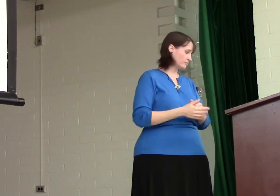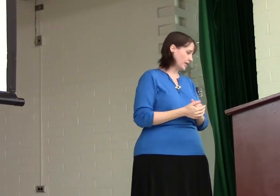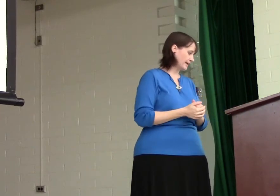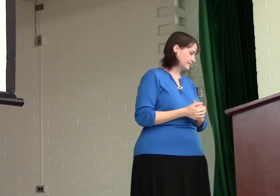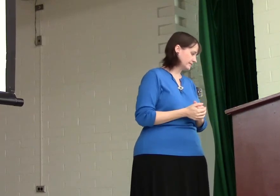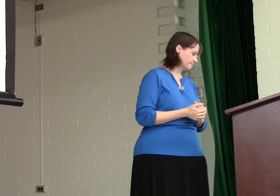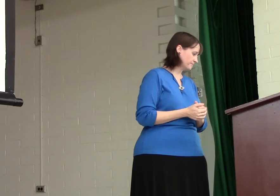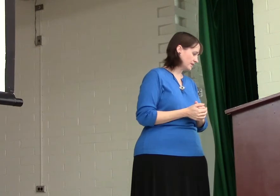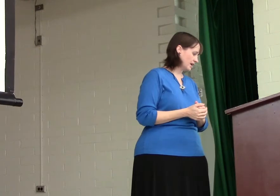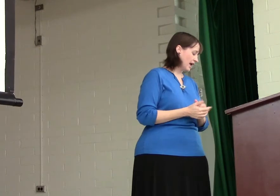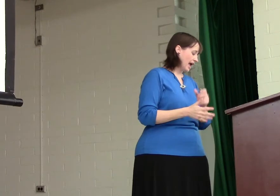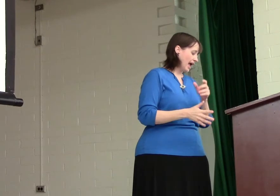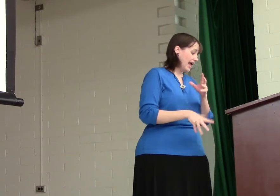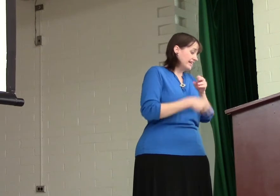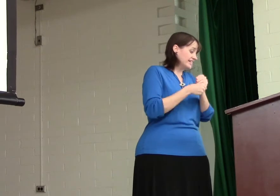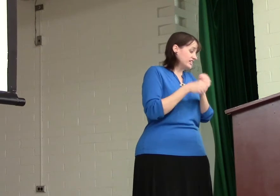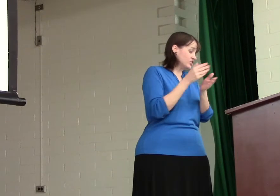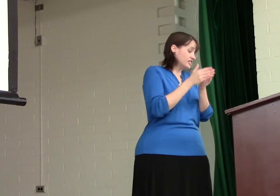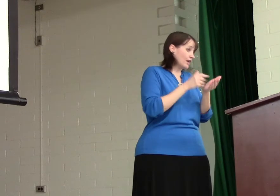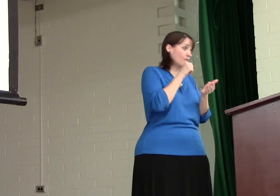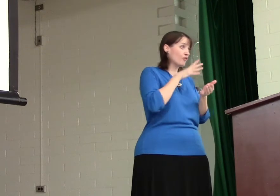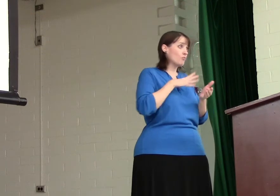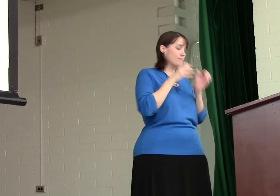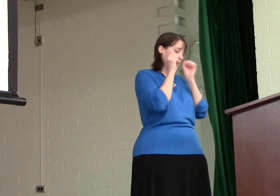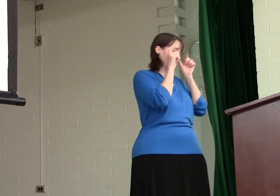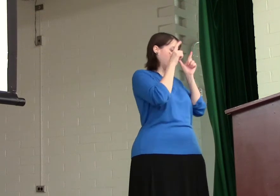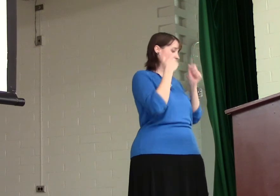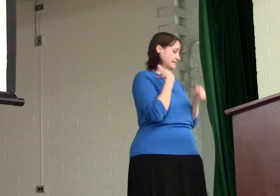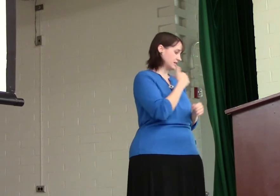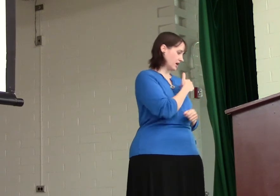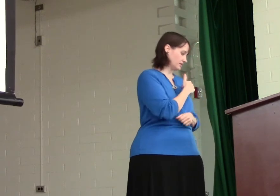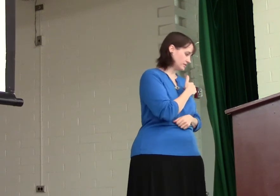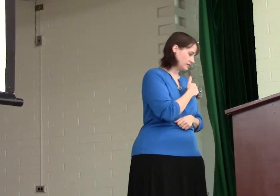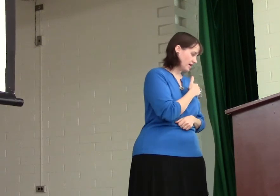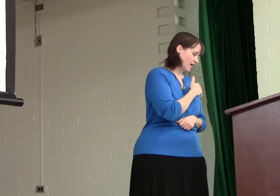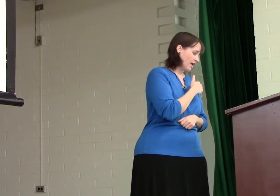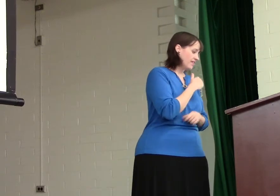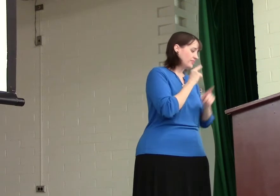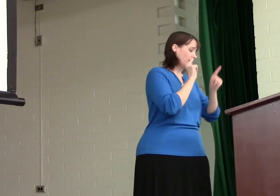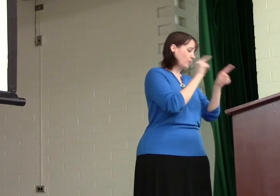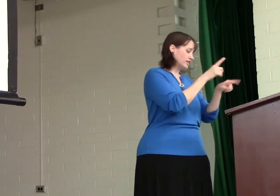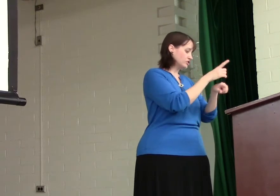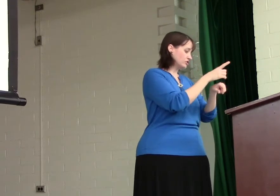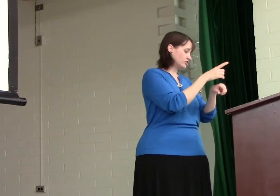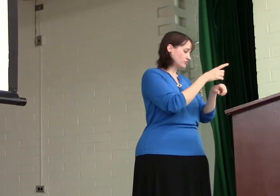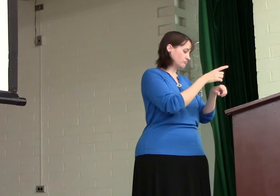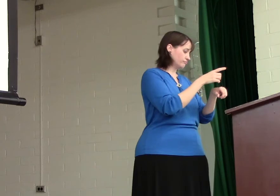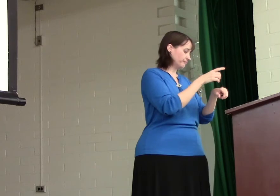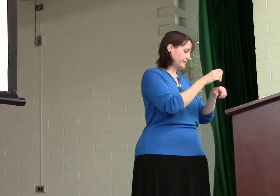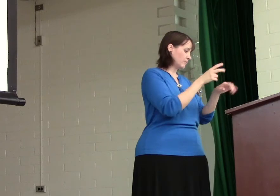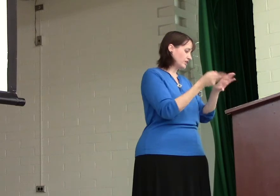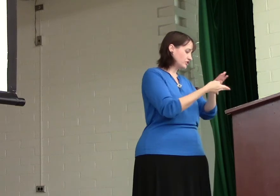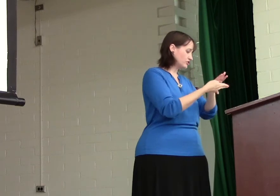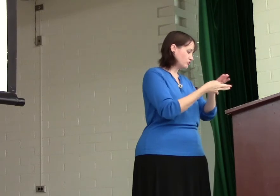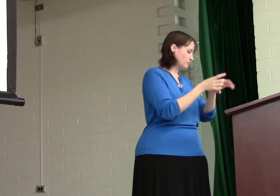place. And in addition, some of our women amazed us. They went to the tomb